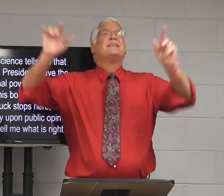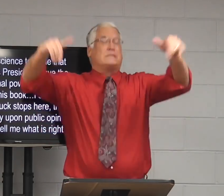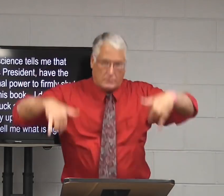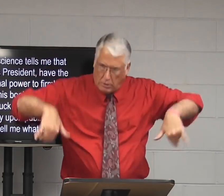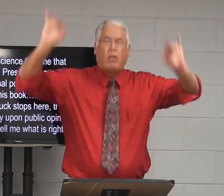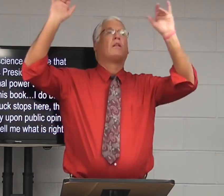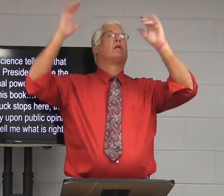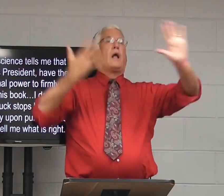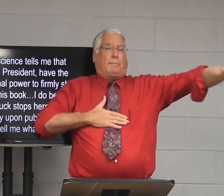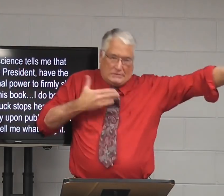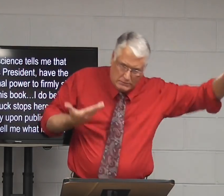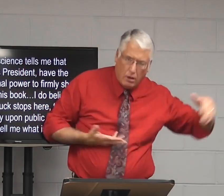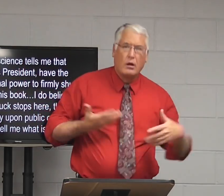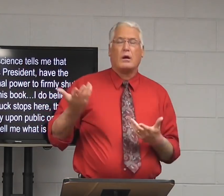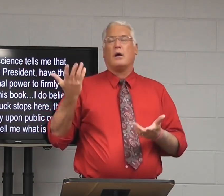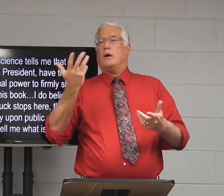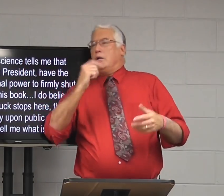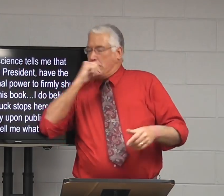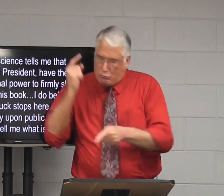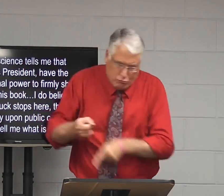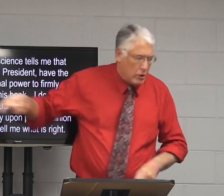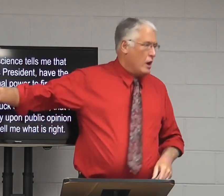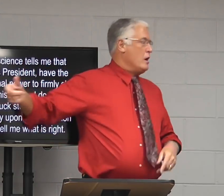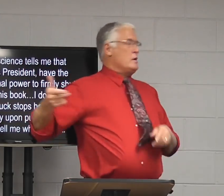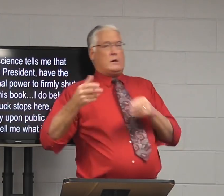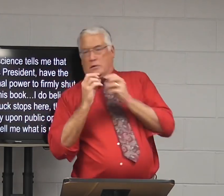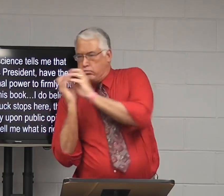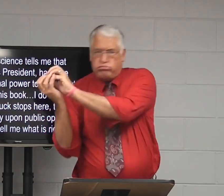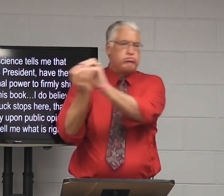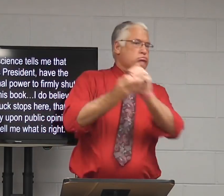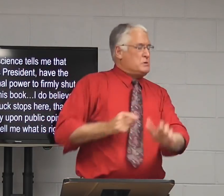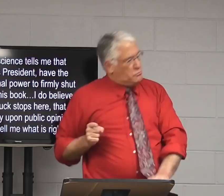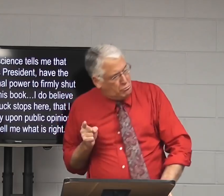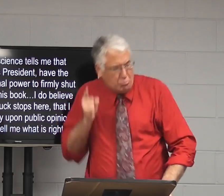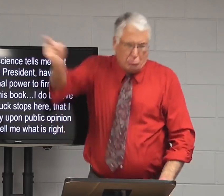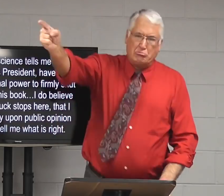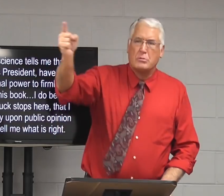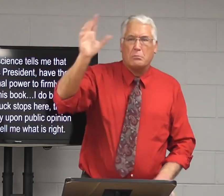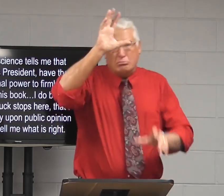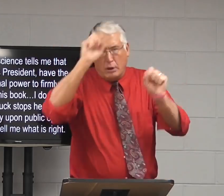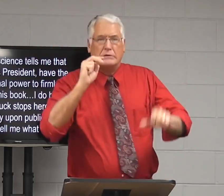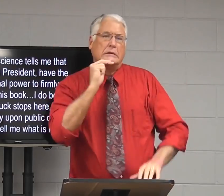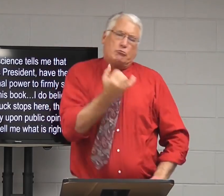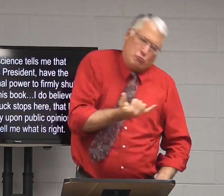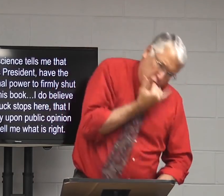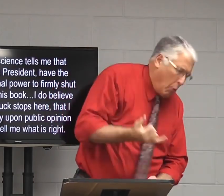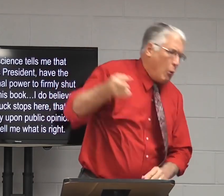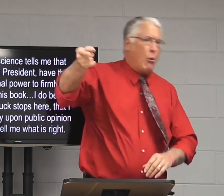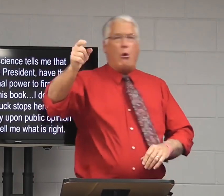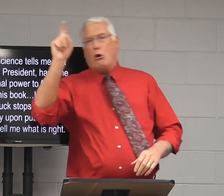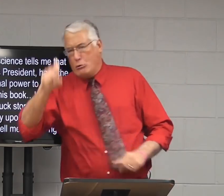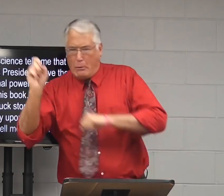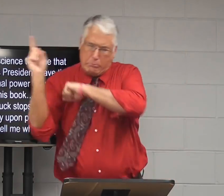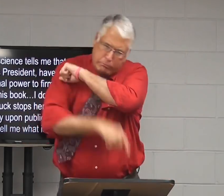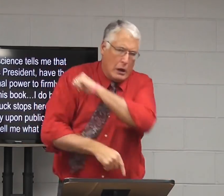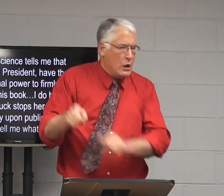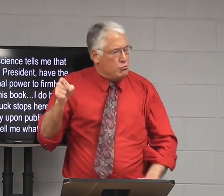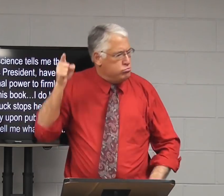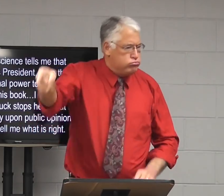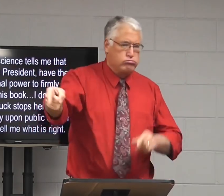But people still were upset, thought it was not right. They squirreled, talked about how wrong Nixon